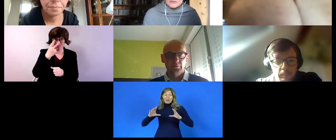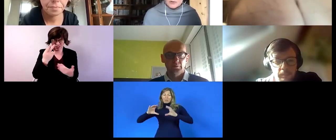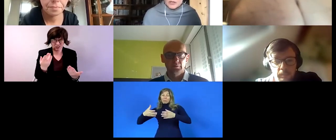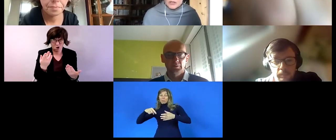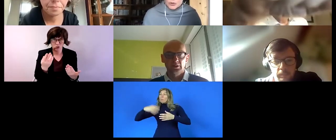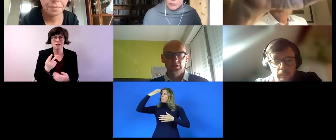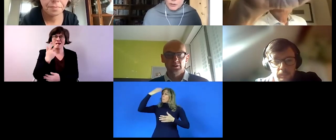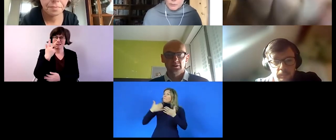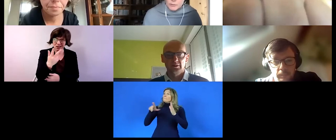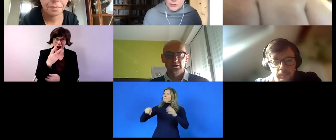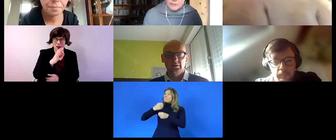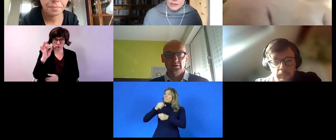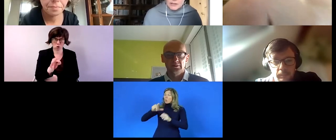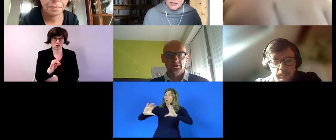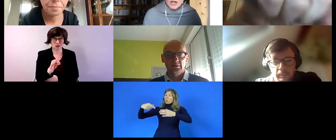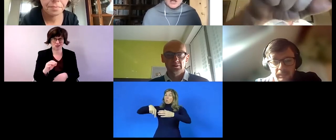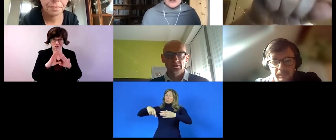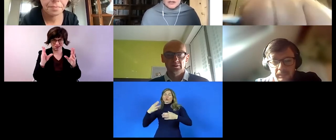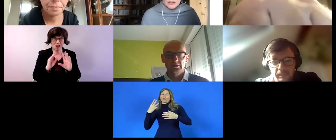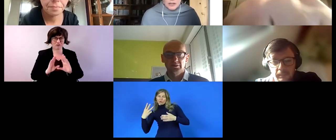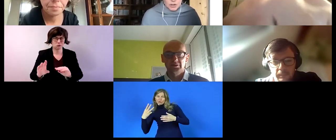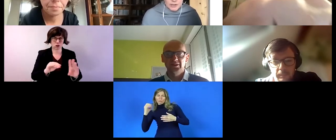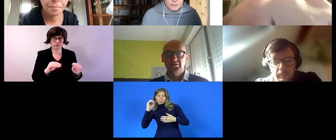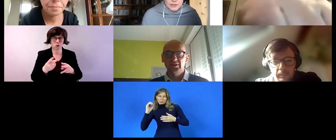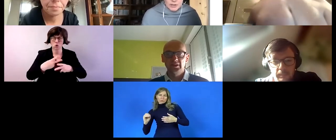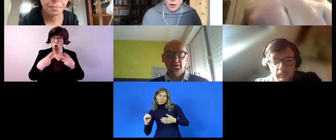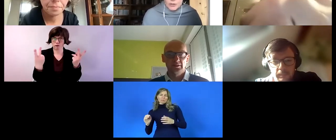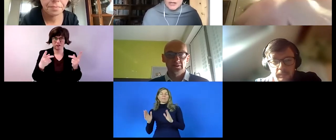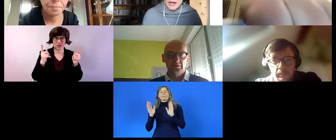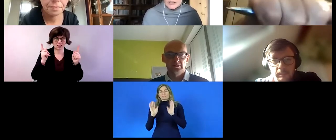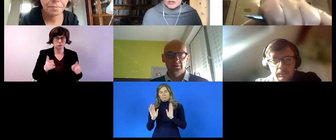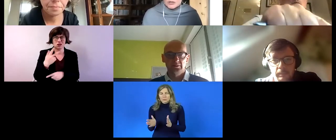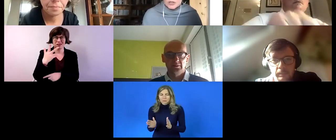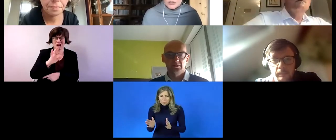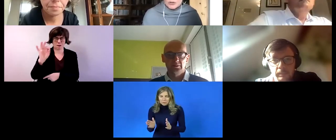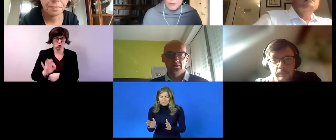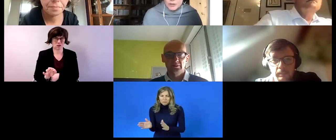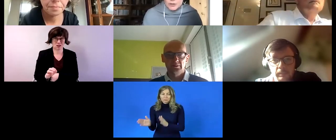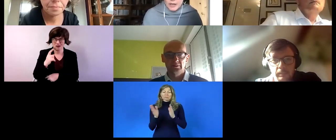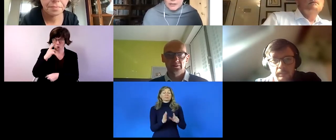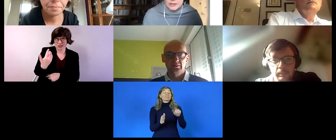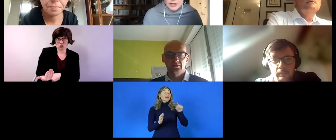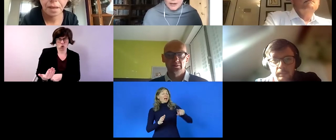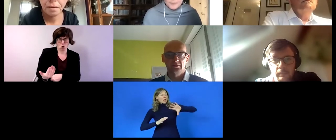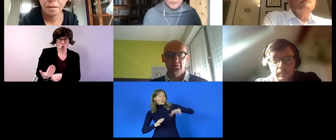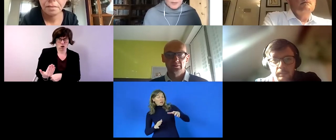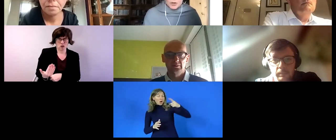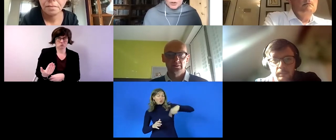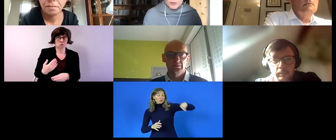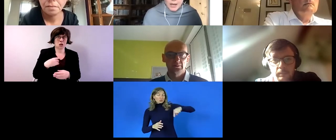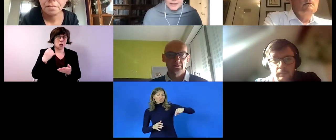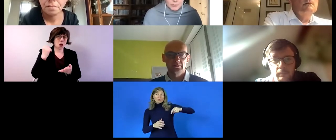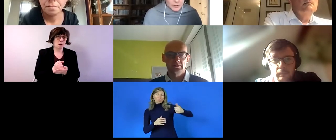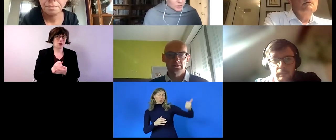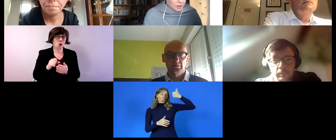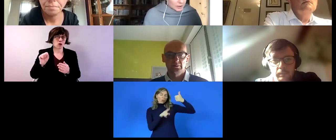sector employees should be people with disabilities the national disability authority has the duty to monitor that um monitor